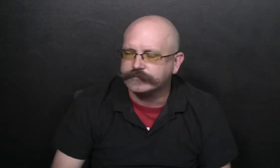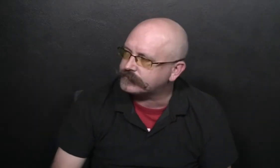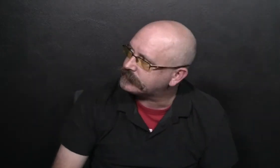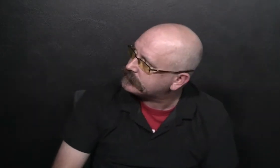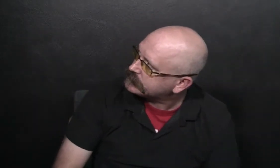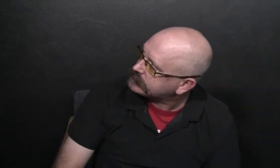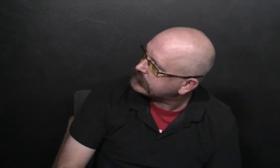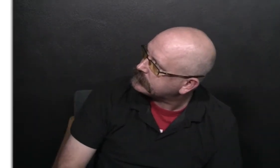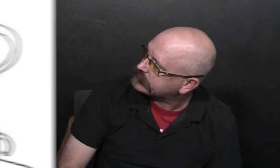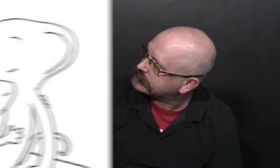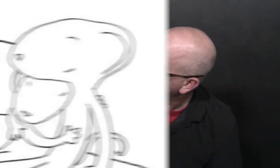safe.